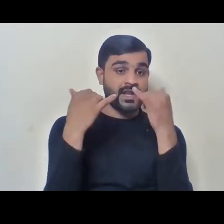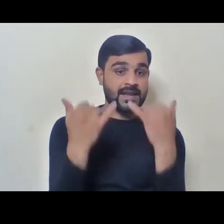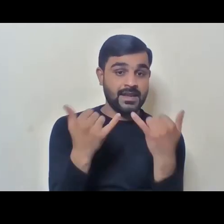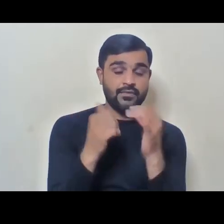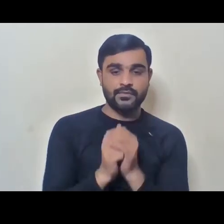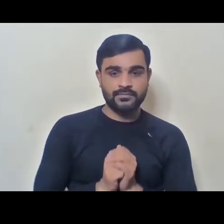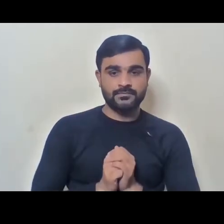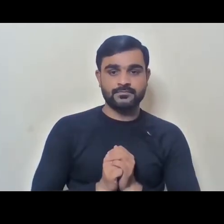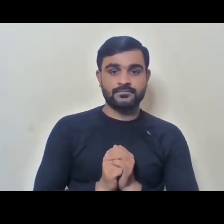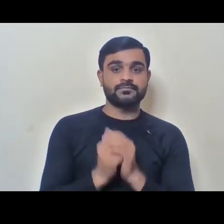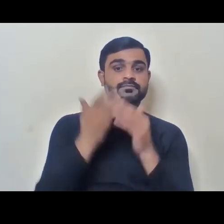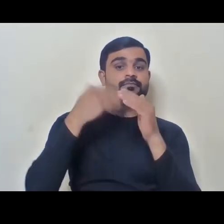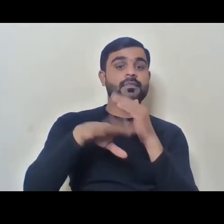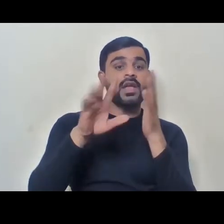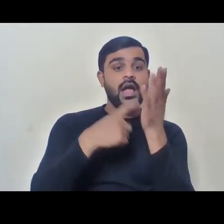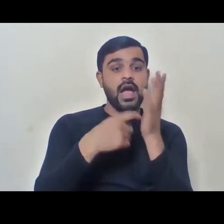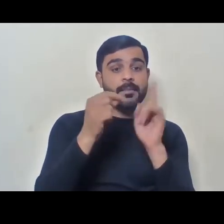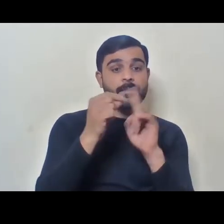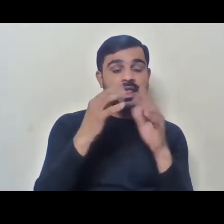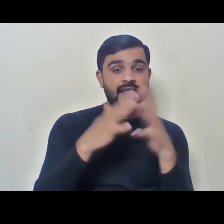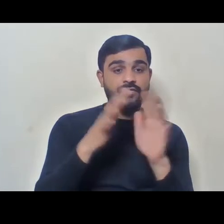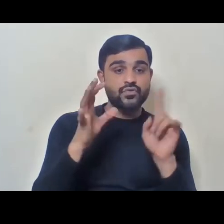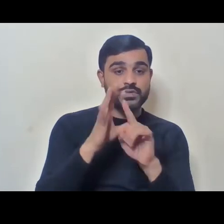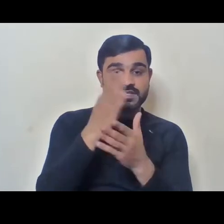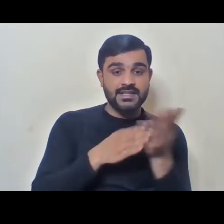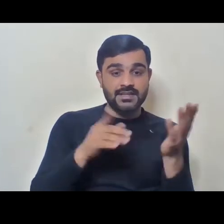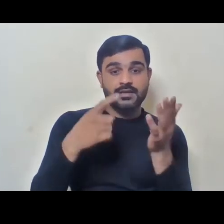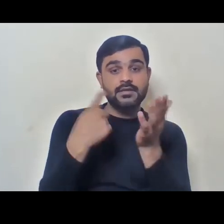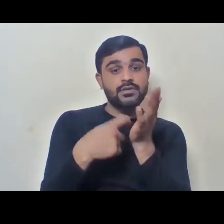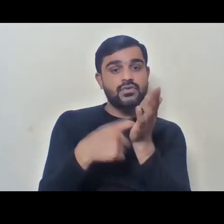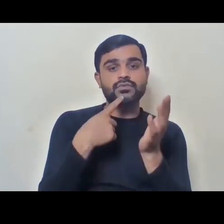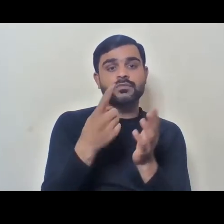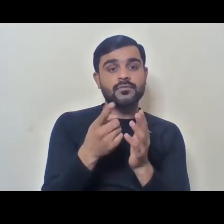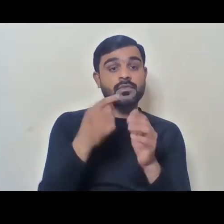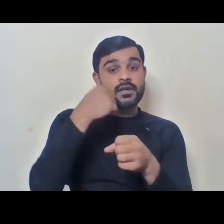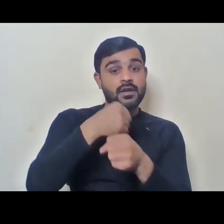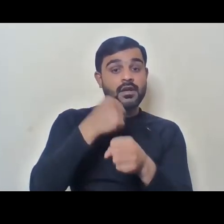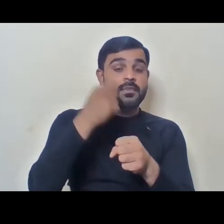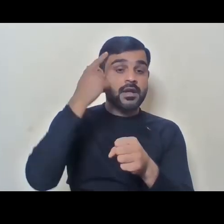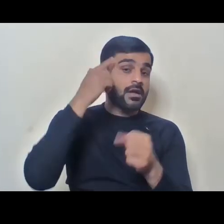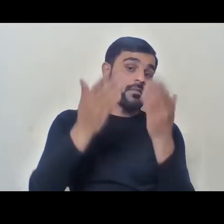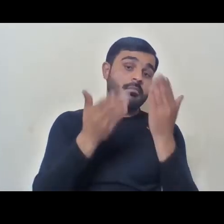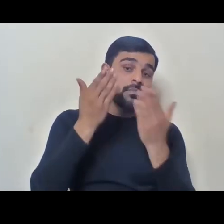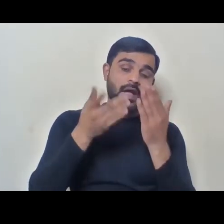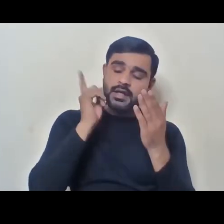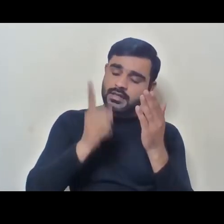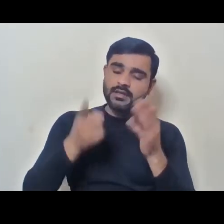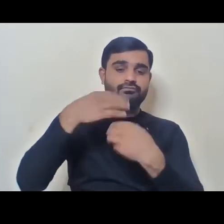Now, under the RPWD Act, there is a provision which says that the government may make certain,